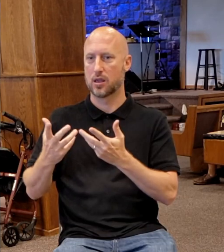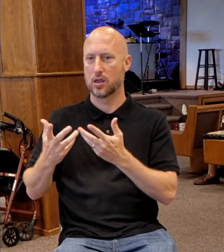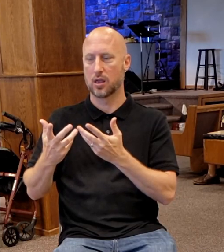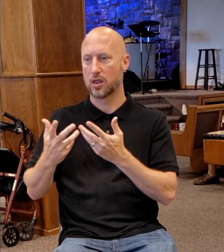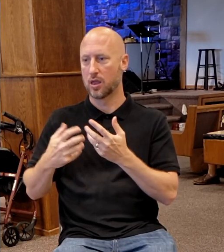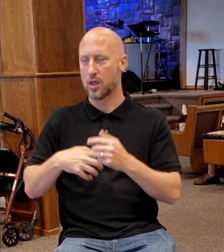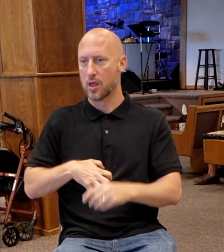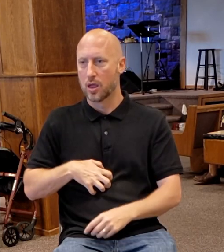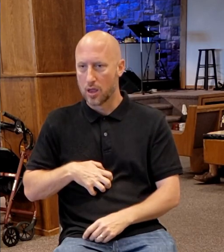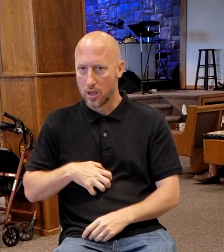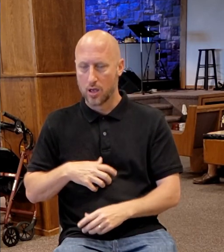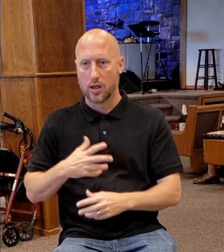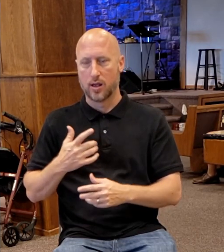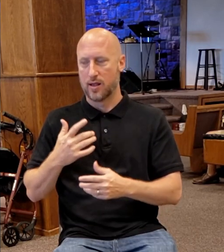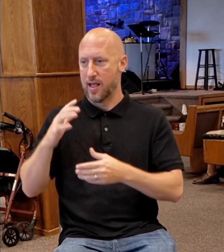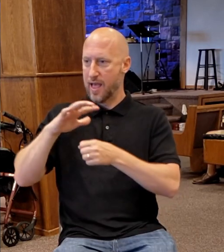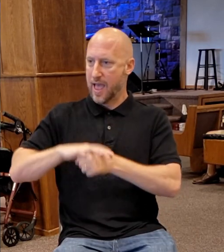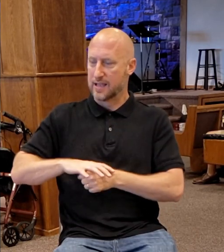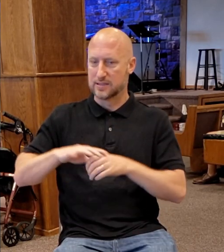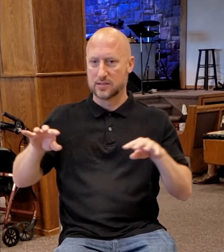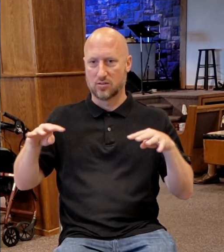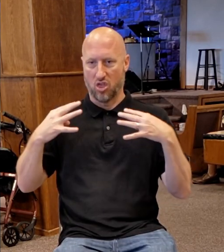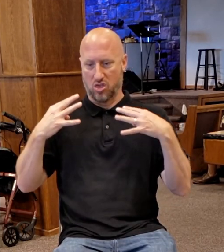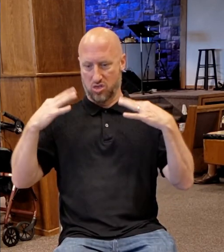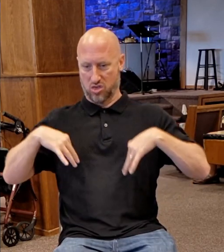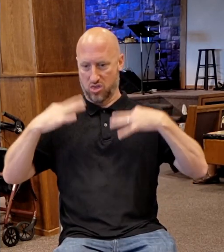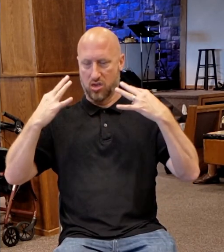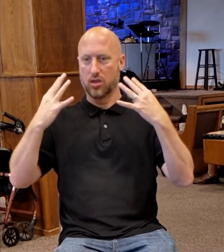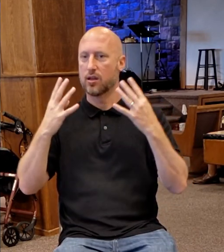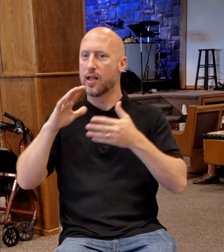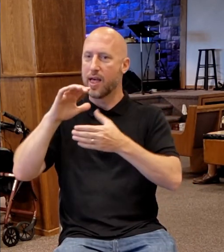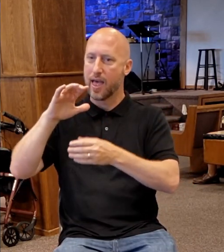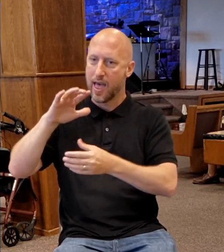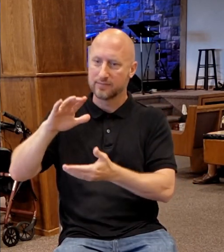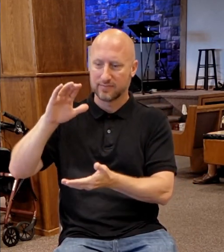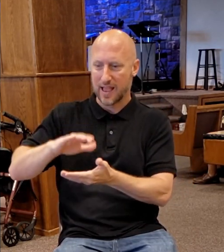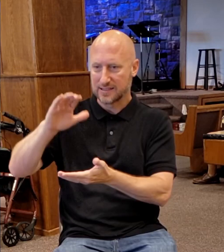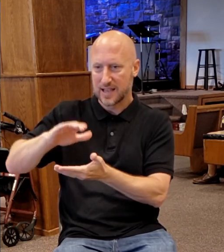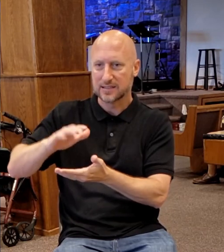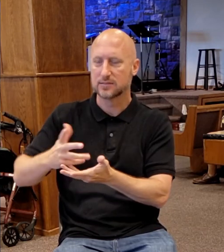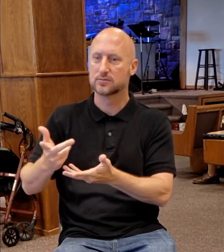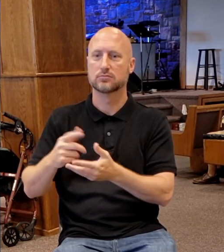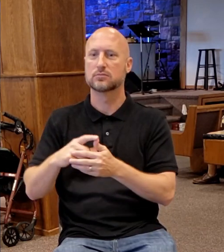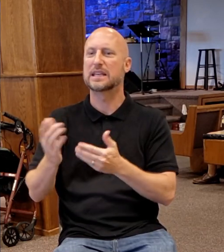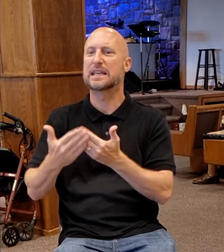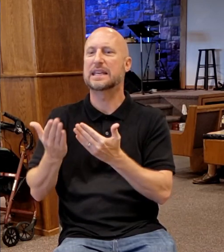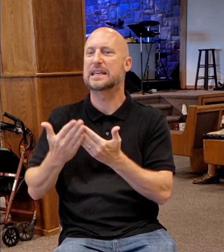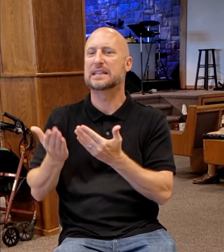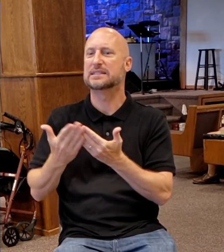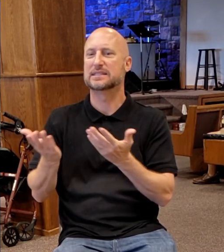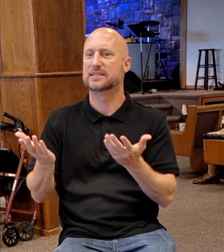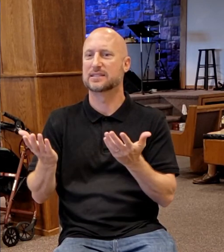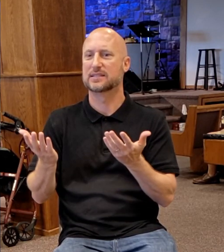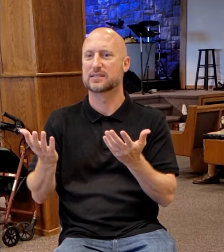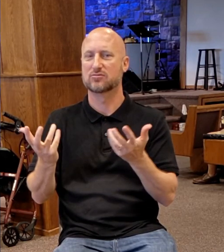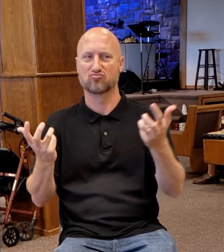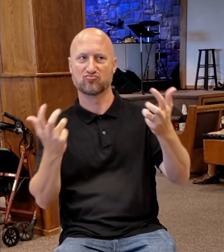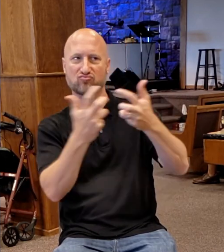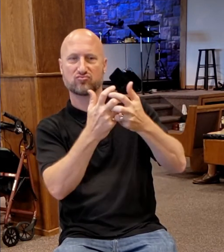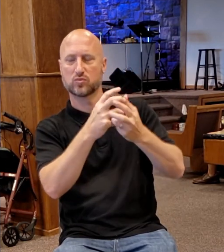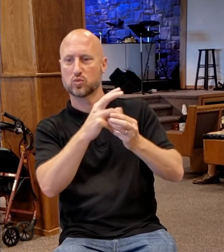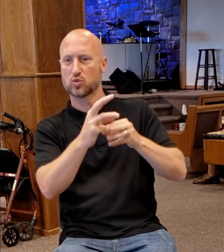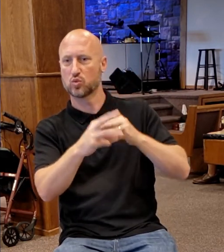It hates me. And it hates me because I expose it, he says here. He says, I